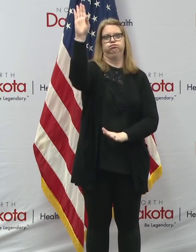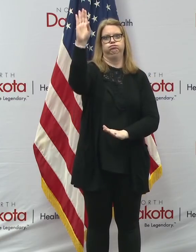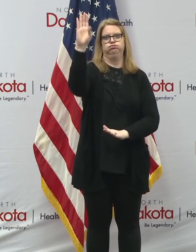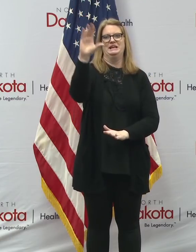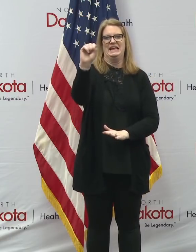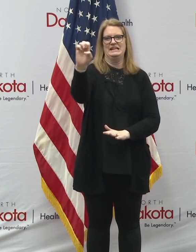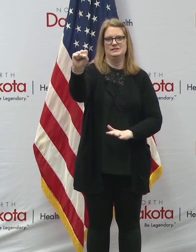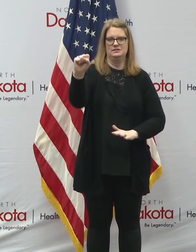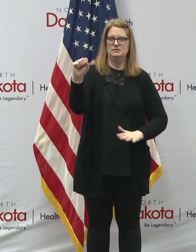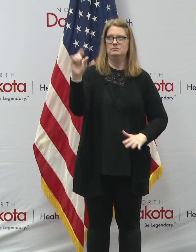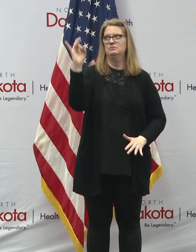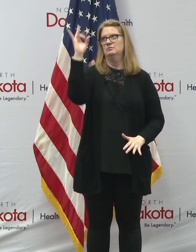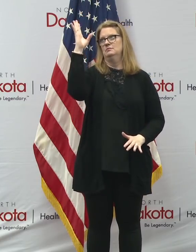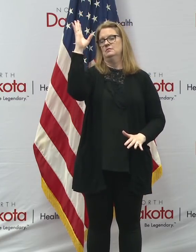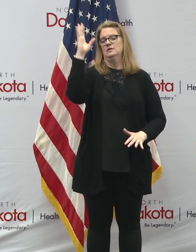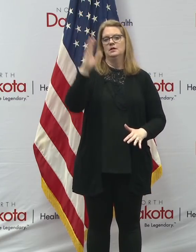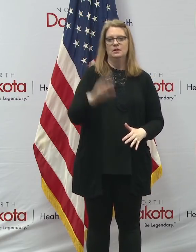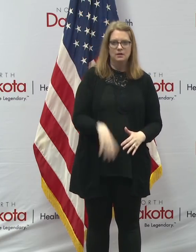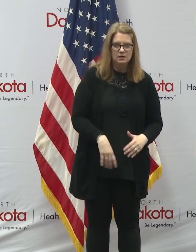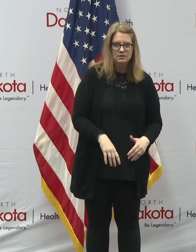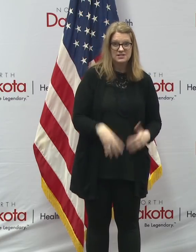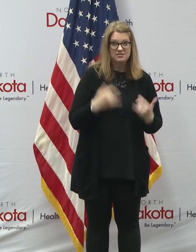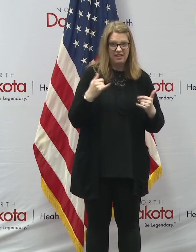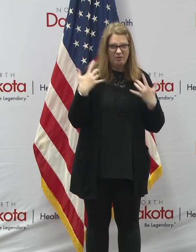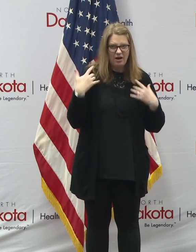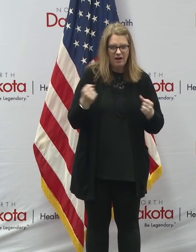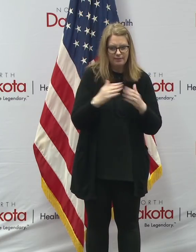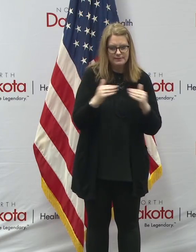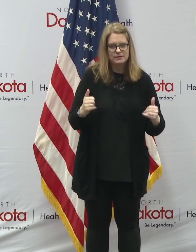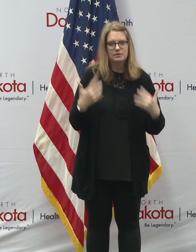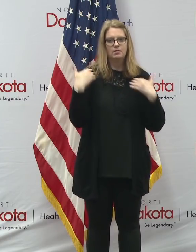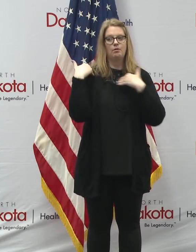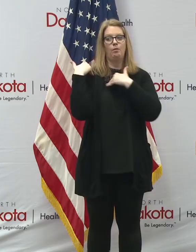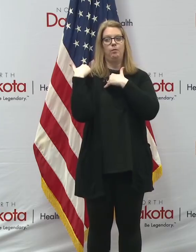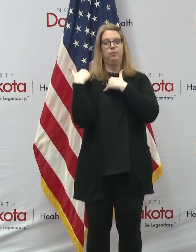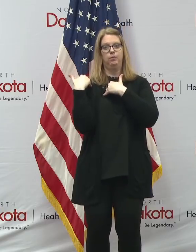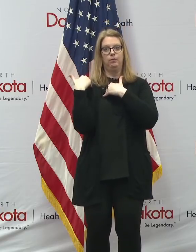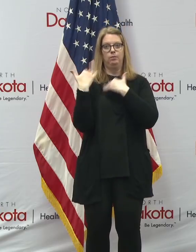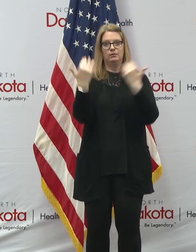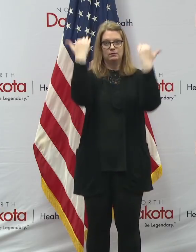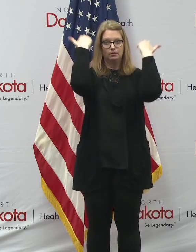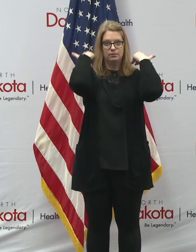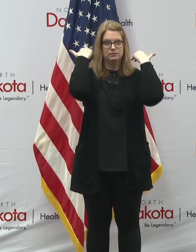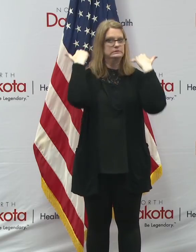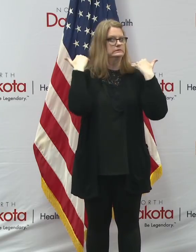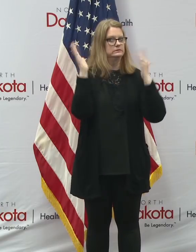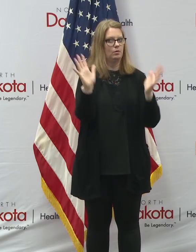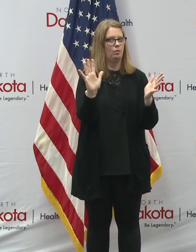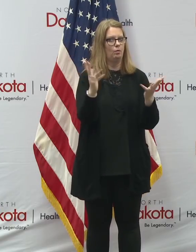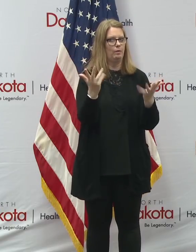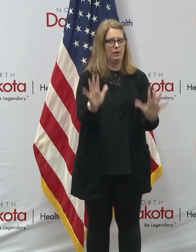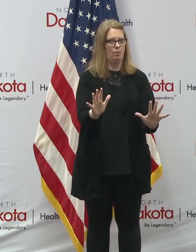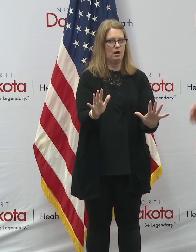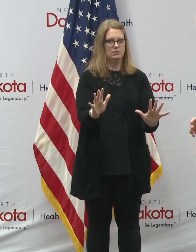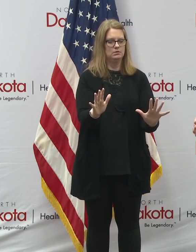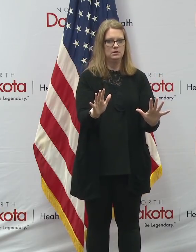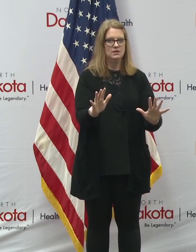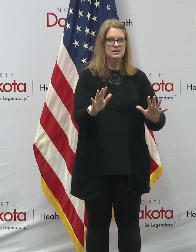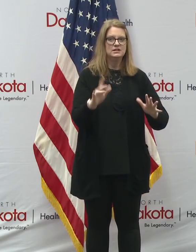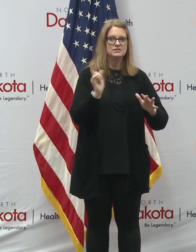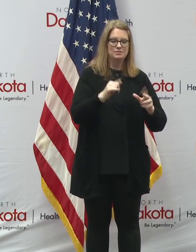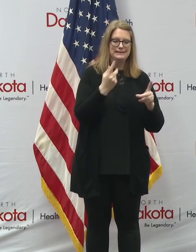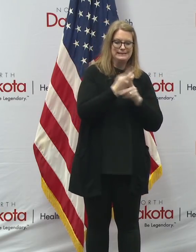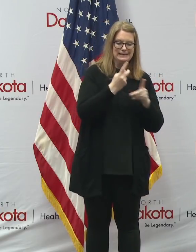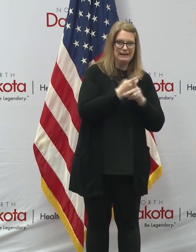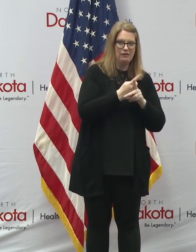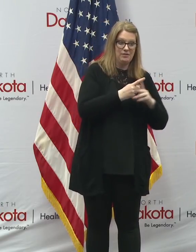which would then tax our health system. And so we want to manage this from beginning to end. We